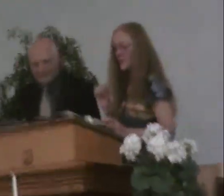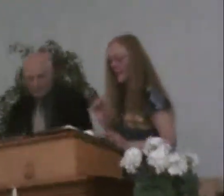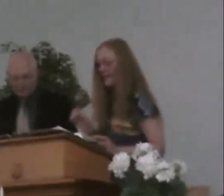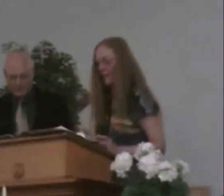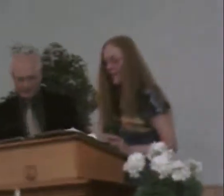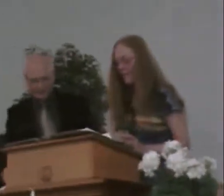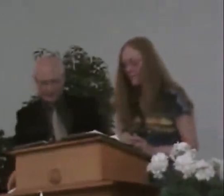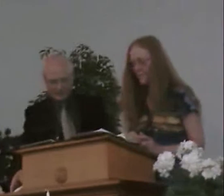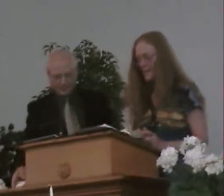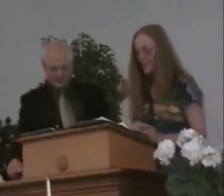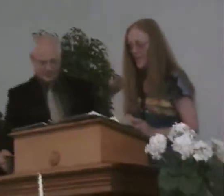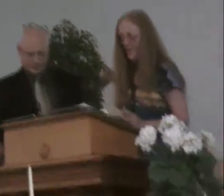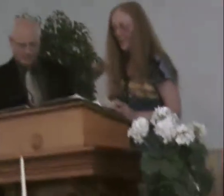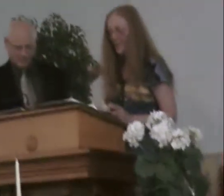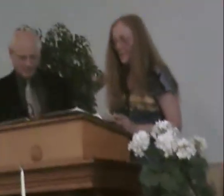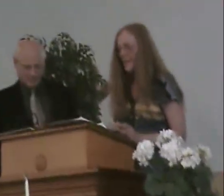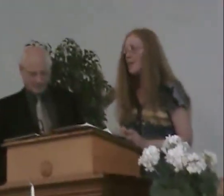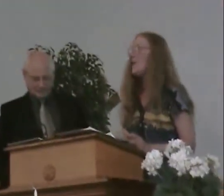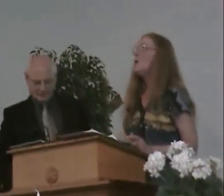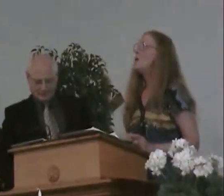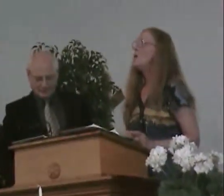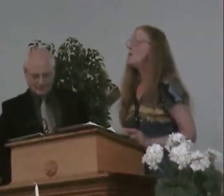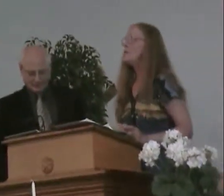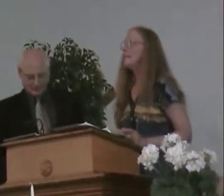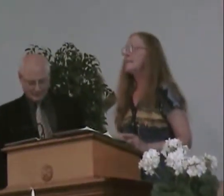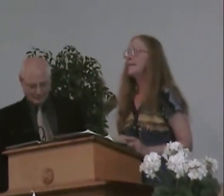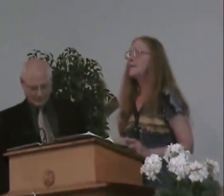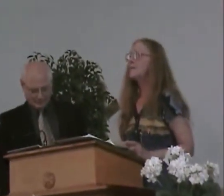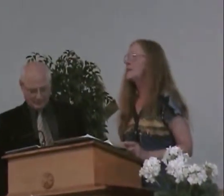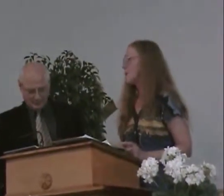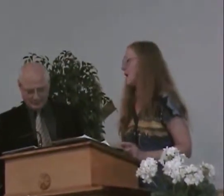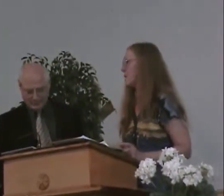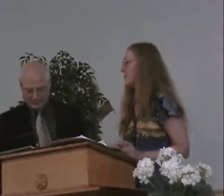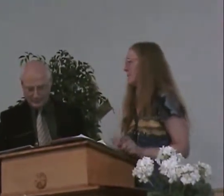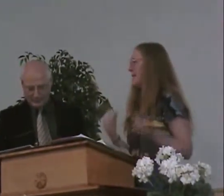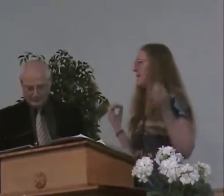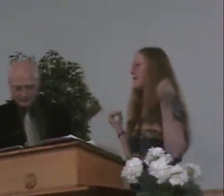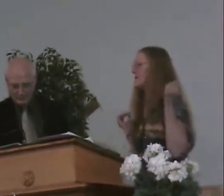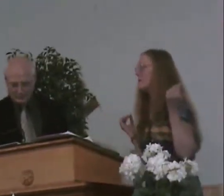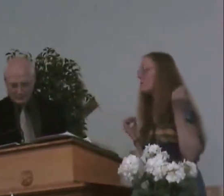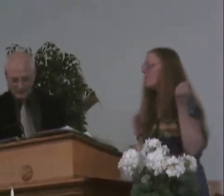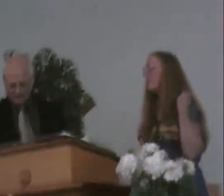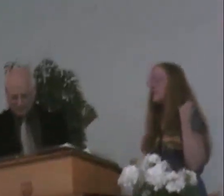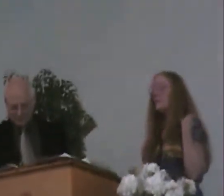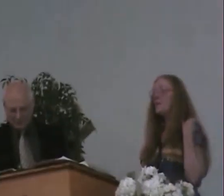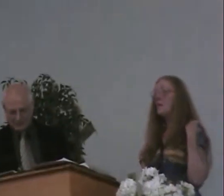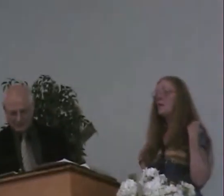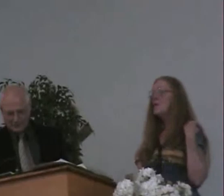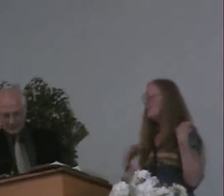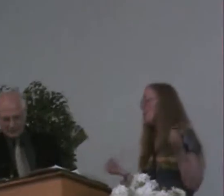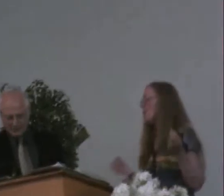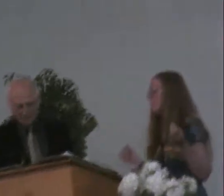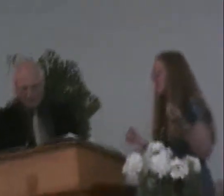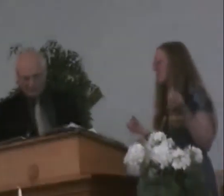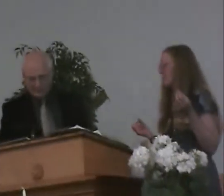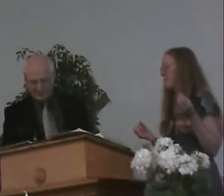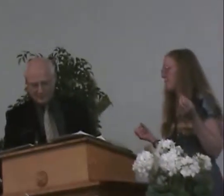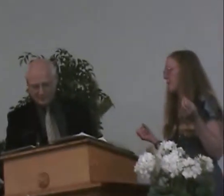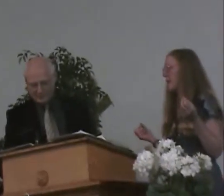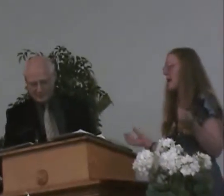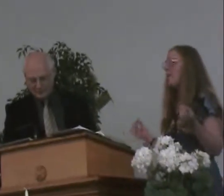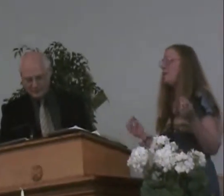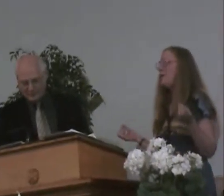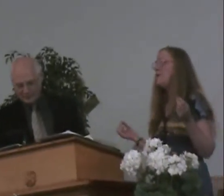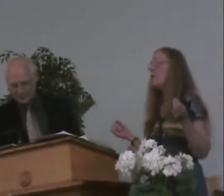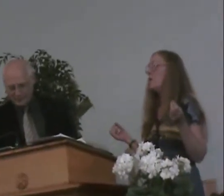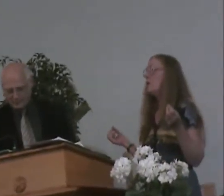Because you've got a lot of information here, and then you may stand there and say, how do we prepare? What do we even know what we're looking